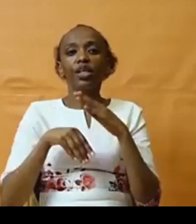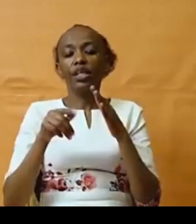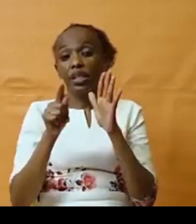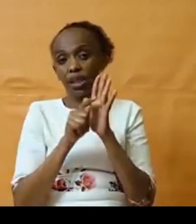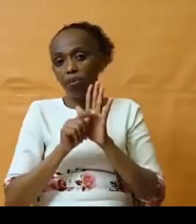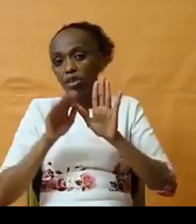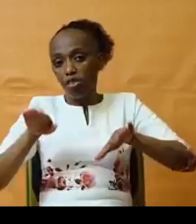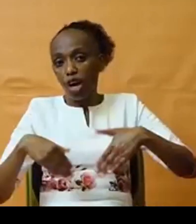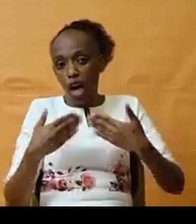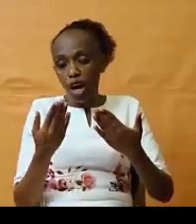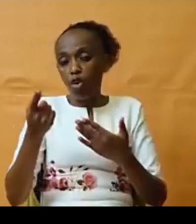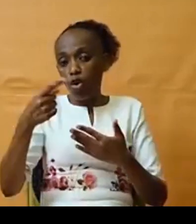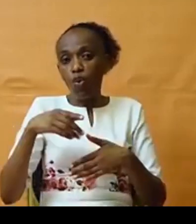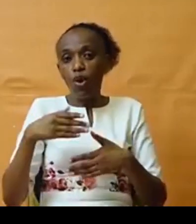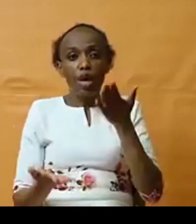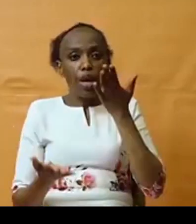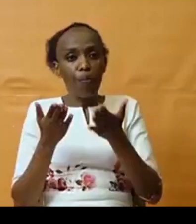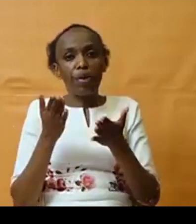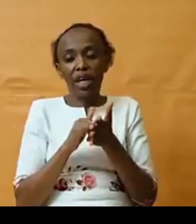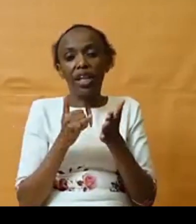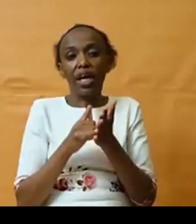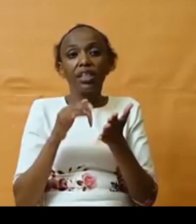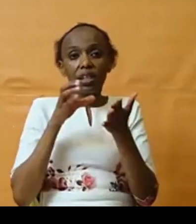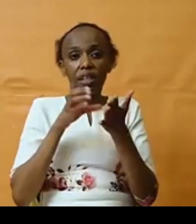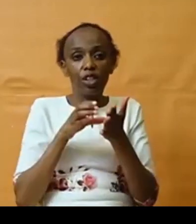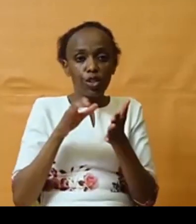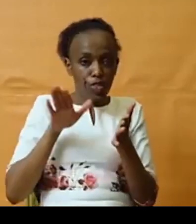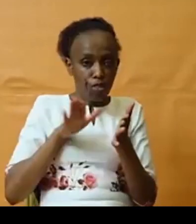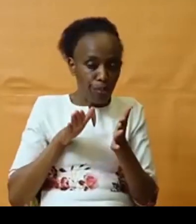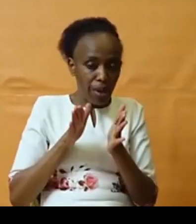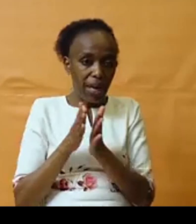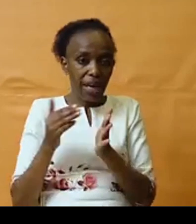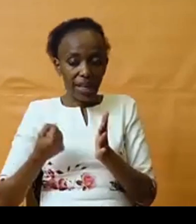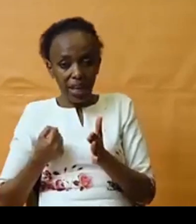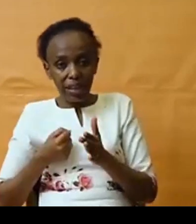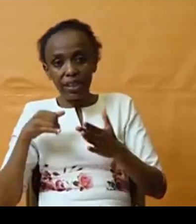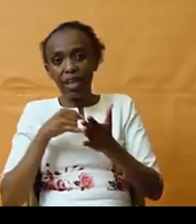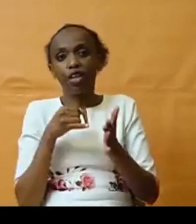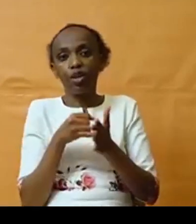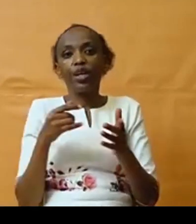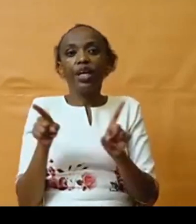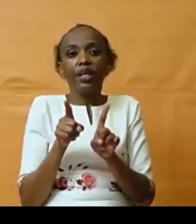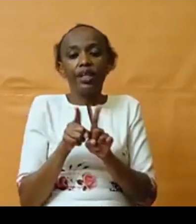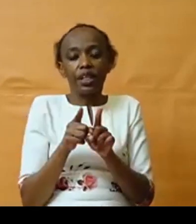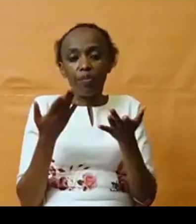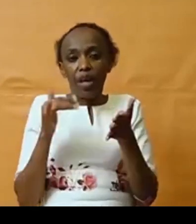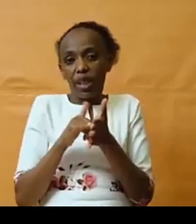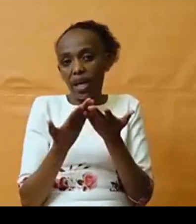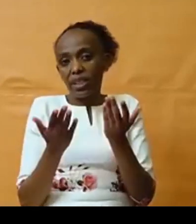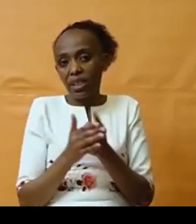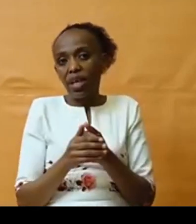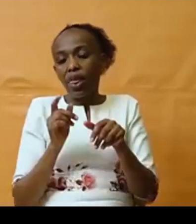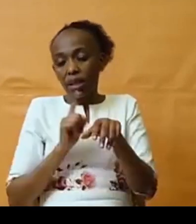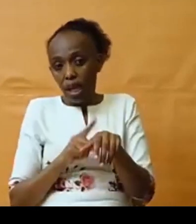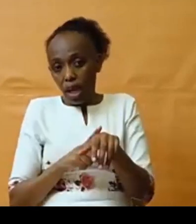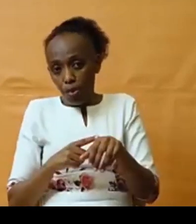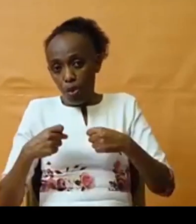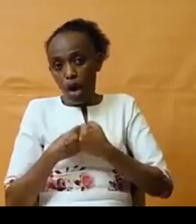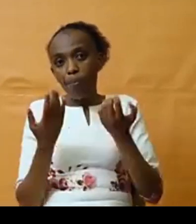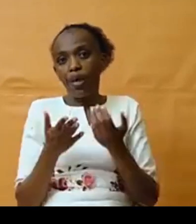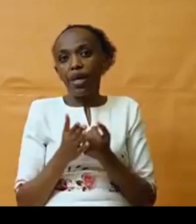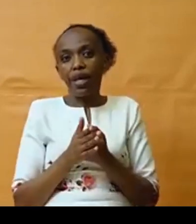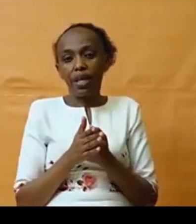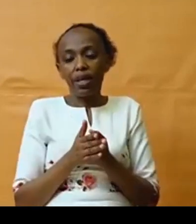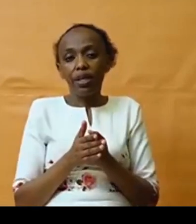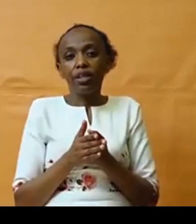how do we make sure that issues of women and girls are included, and that when it comes up to restructuring or